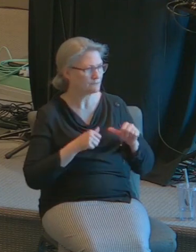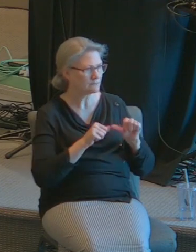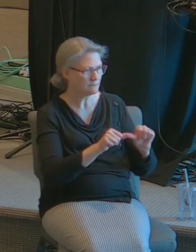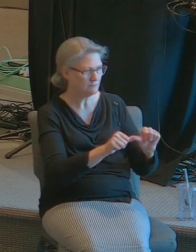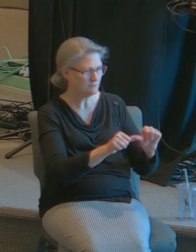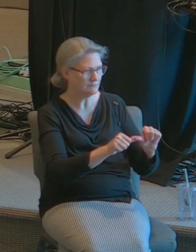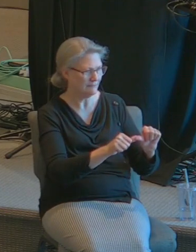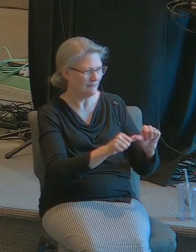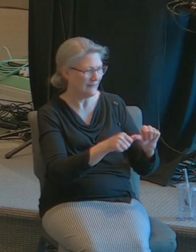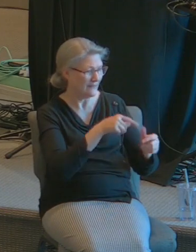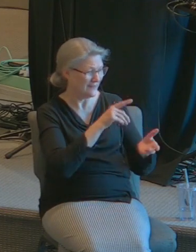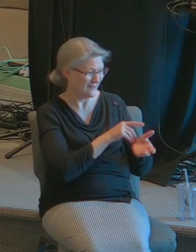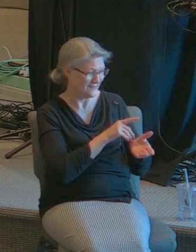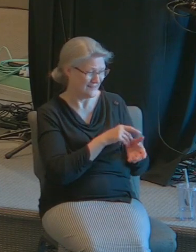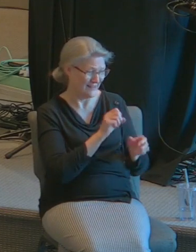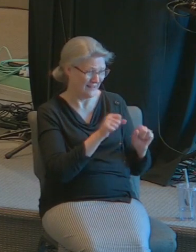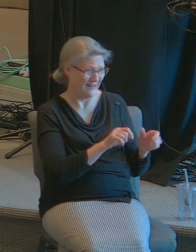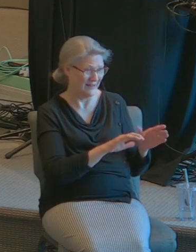for him